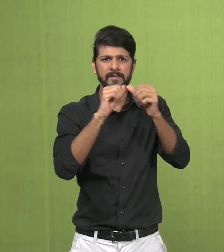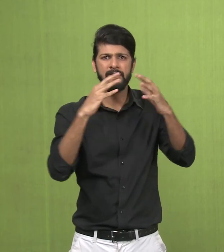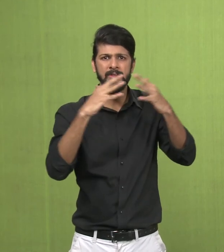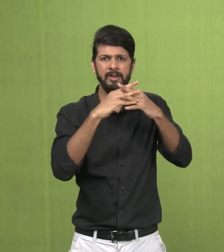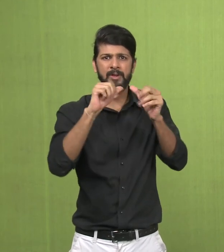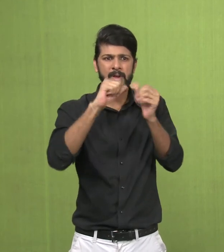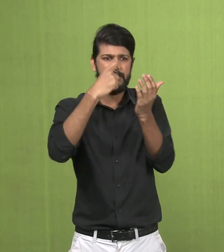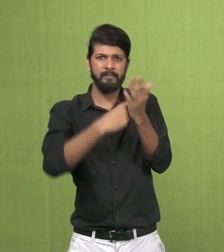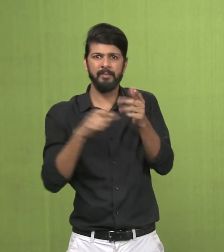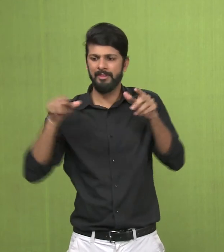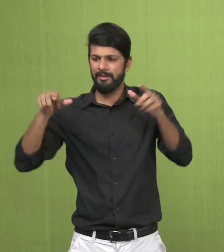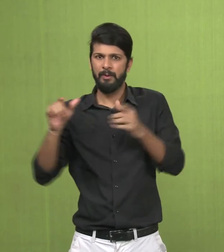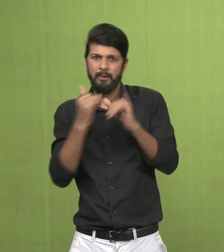is Peshawar.